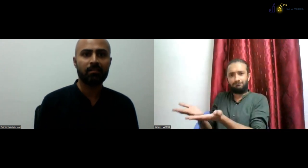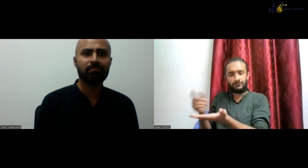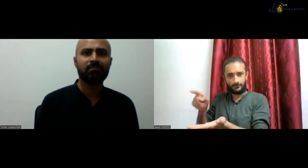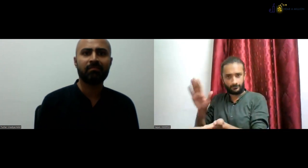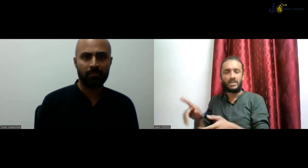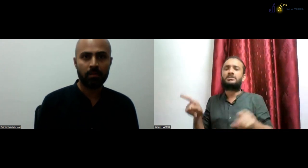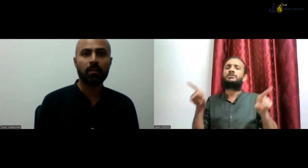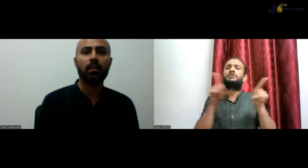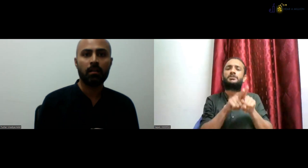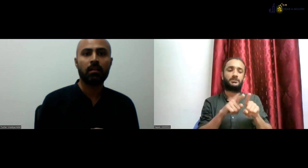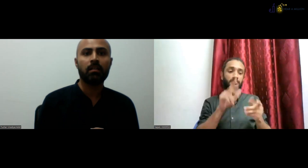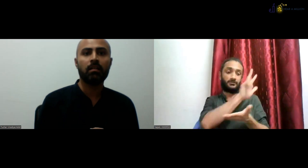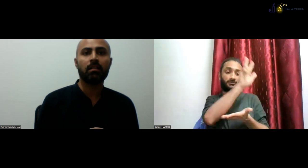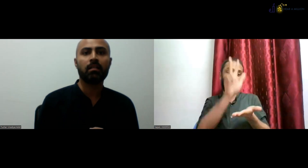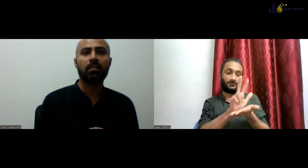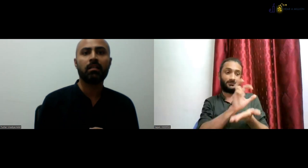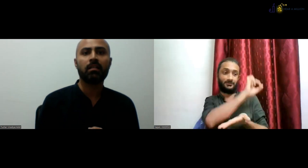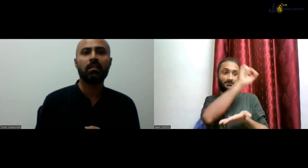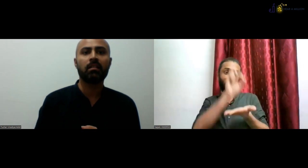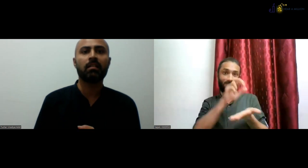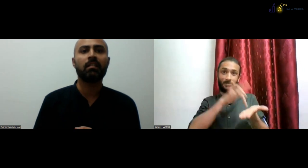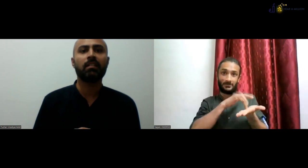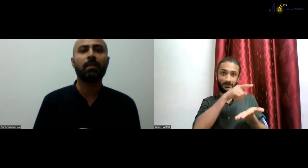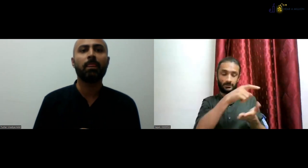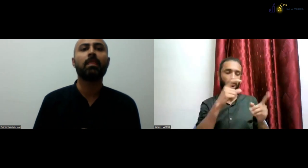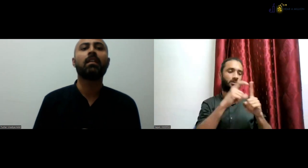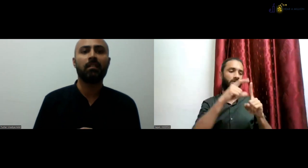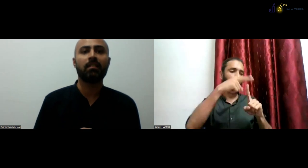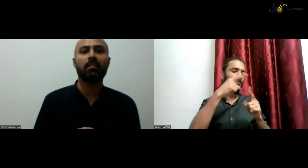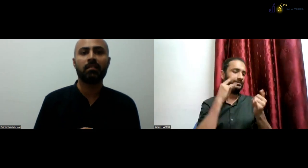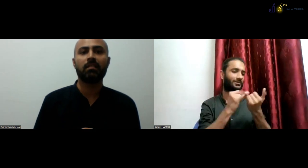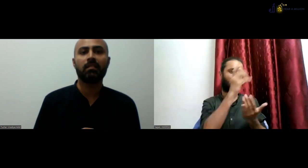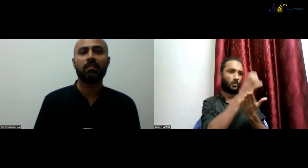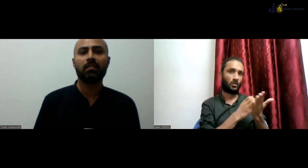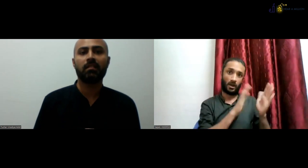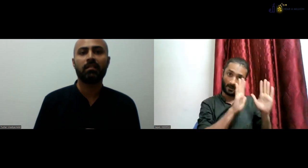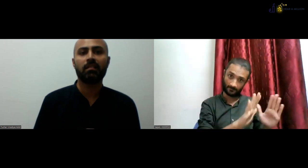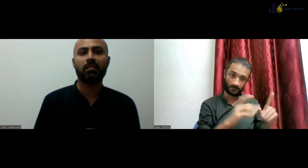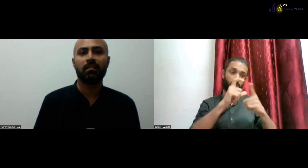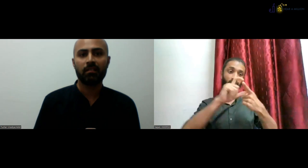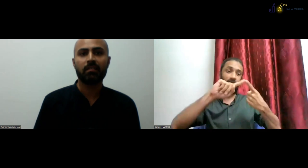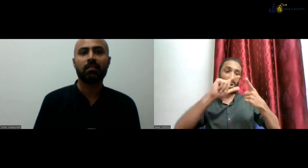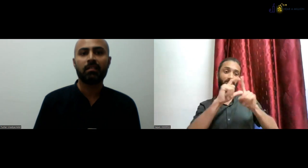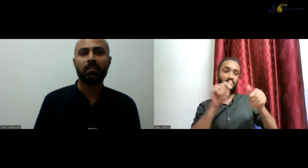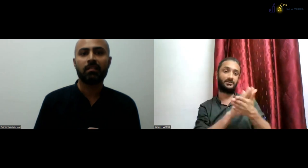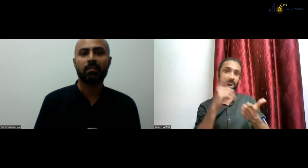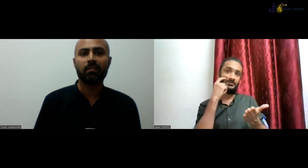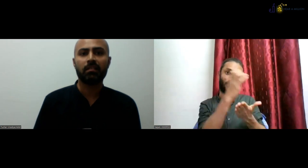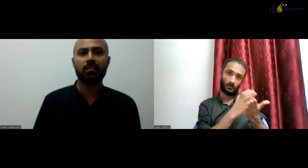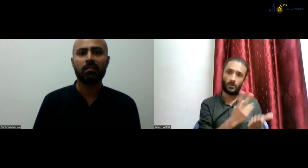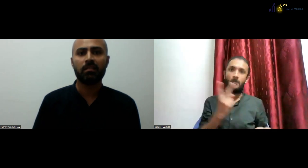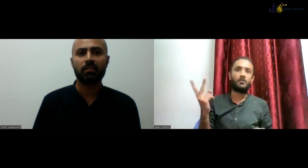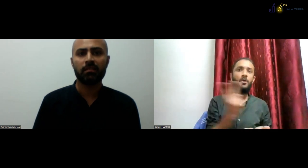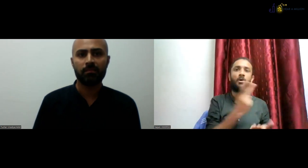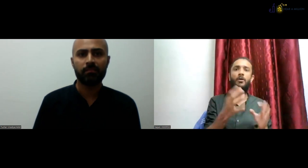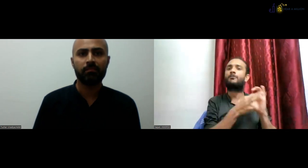-SL program. These are the two programs being offered by MDU. And at the Haryana Welfare Society of Persons with Speech and Hearing Impairment, we have the DTI